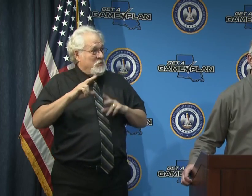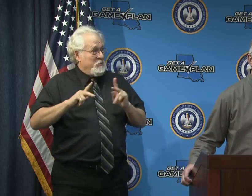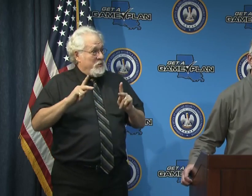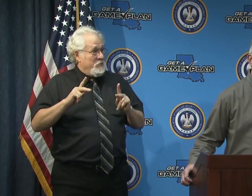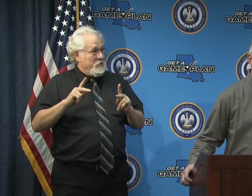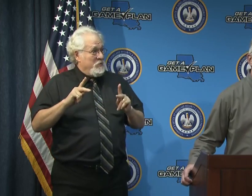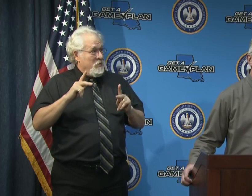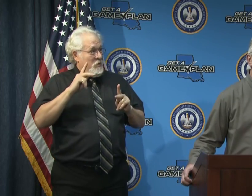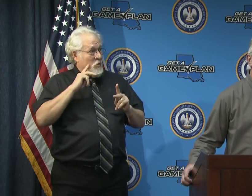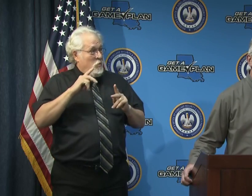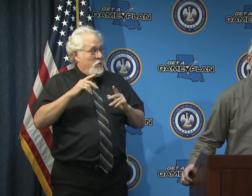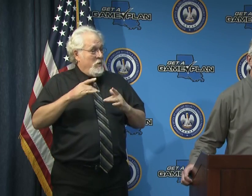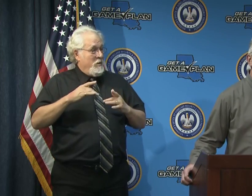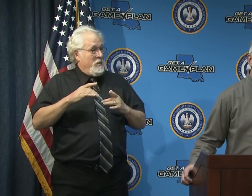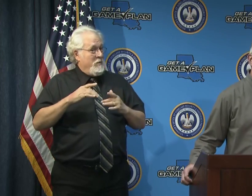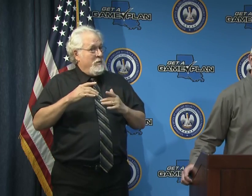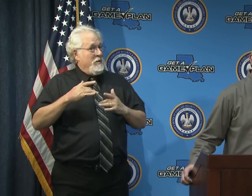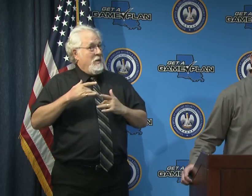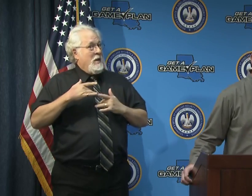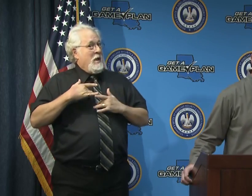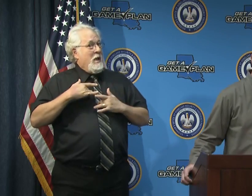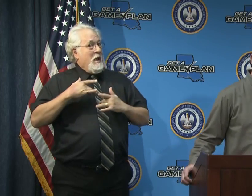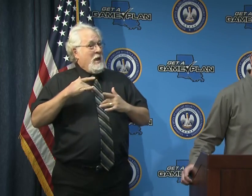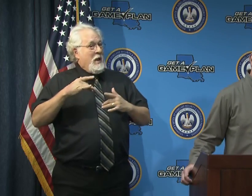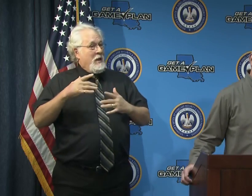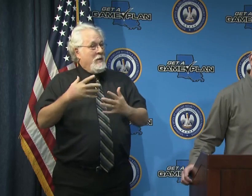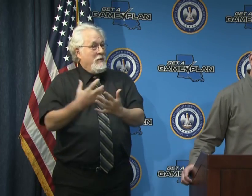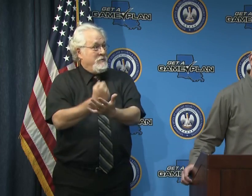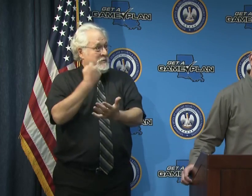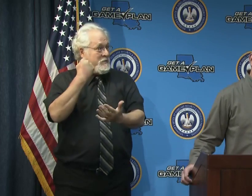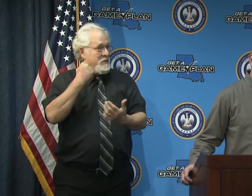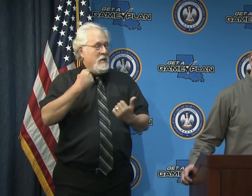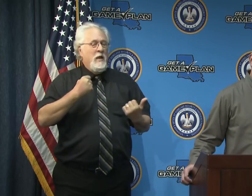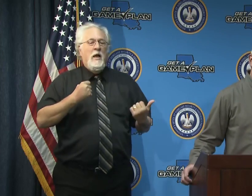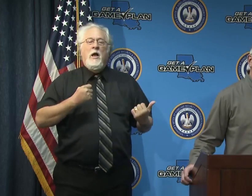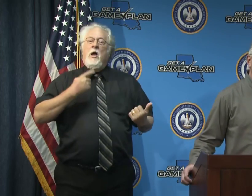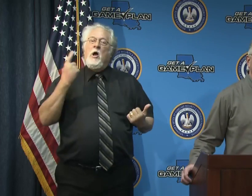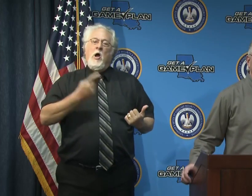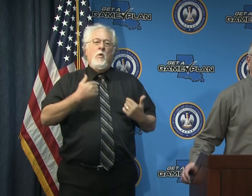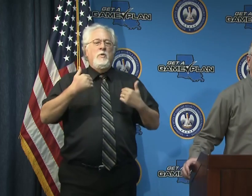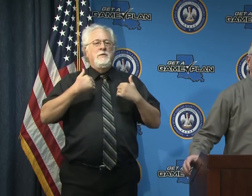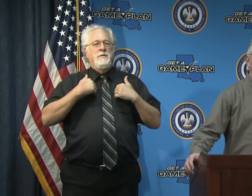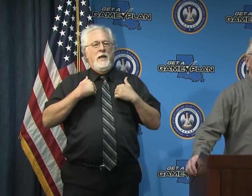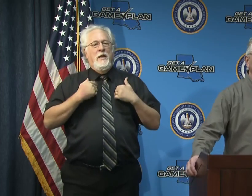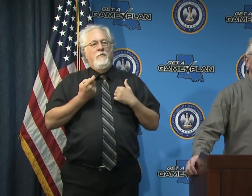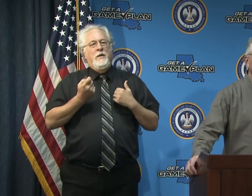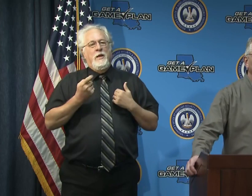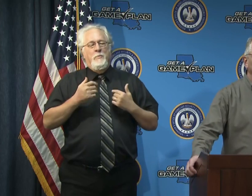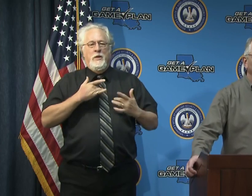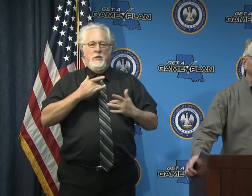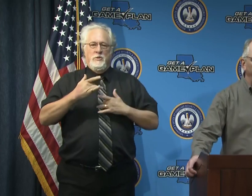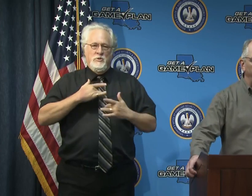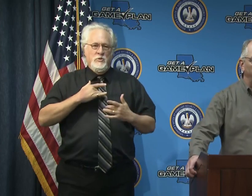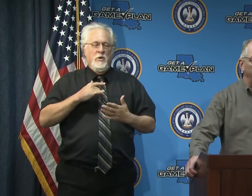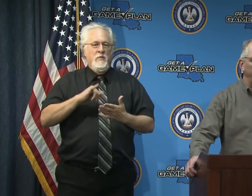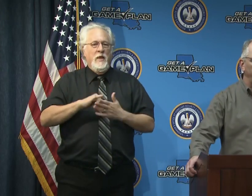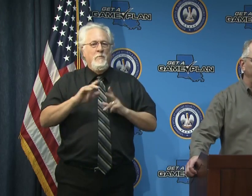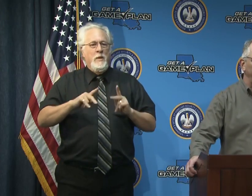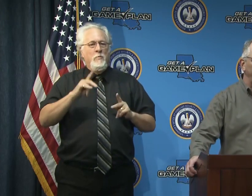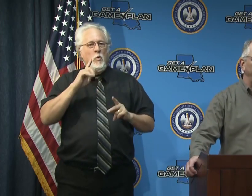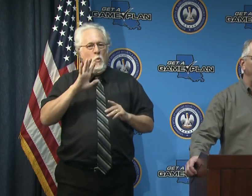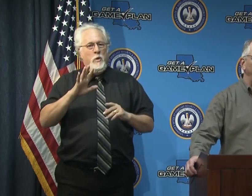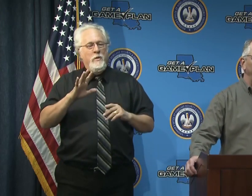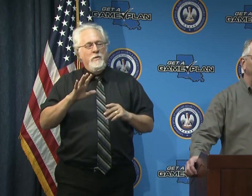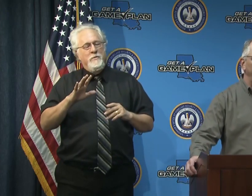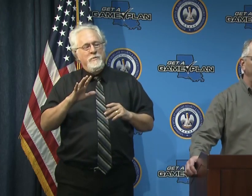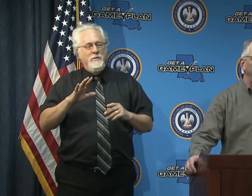know take the leniency in some places a little bit too far well i guess you always have uh a little bit of concern that people are going to